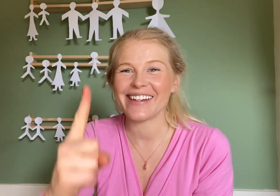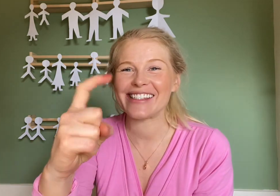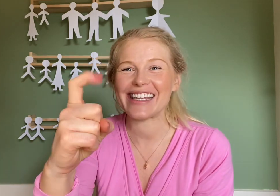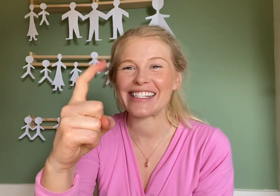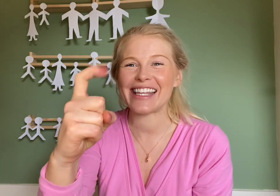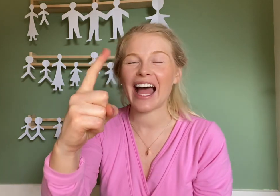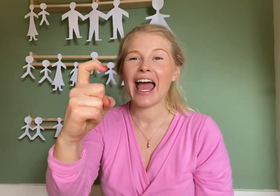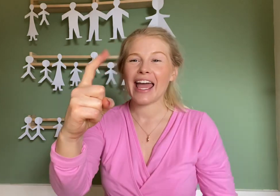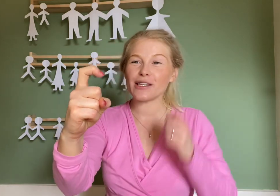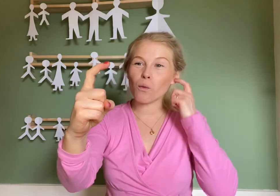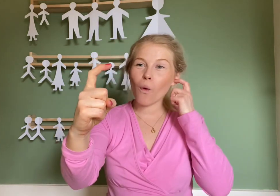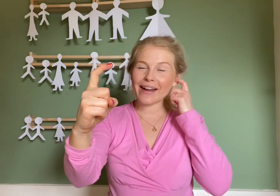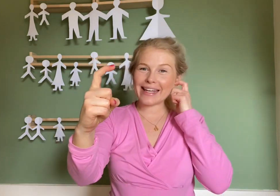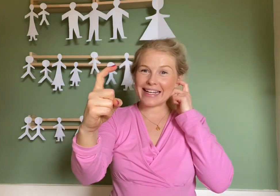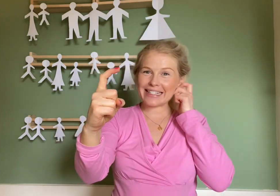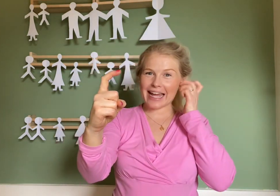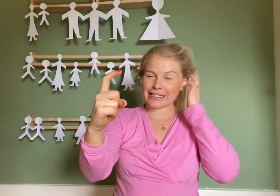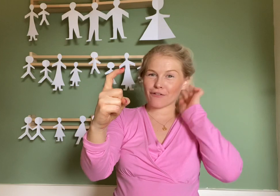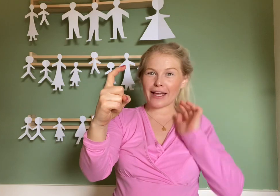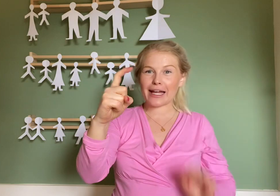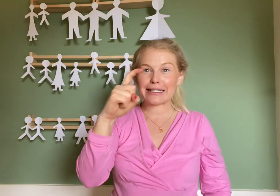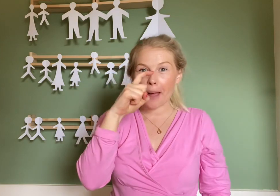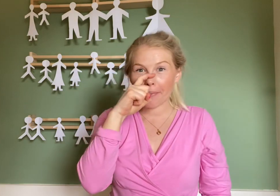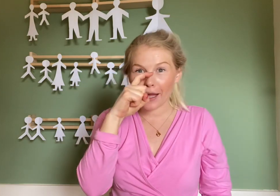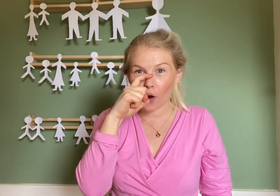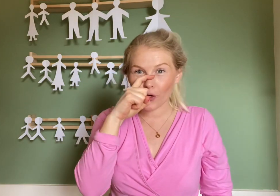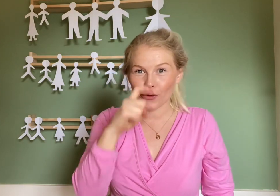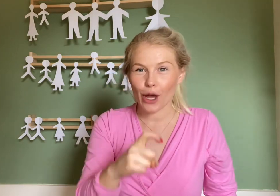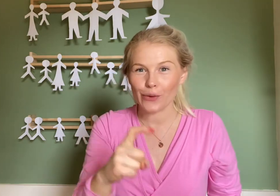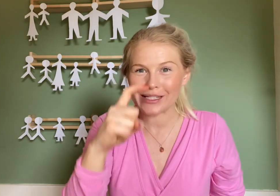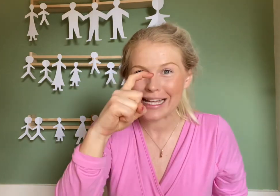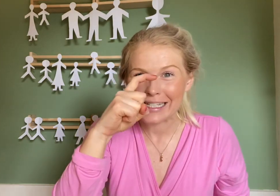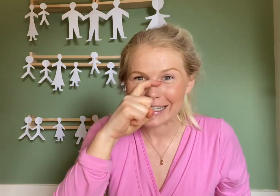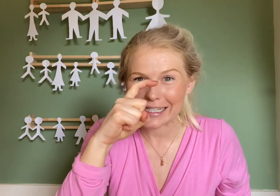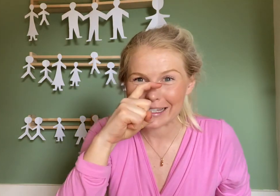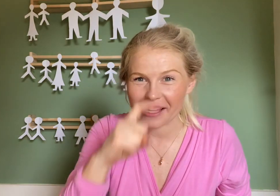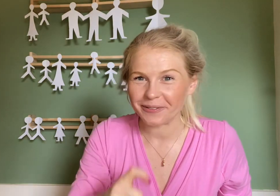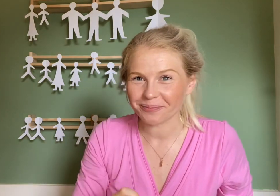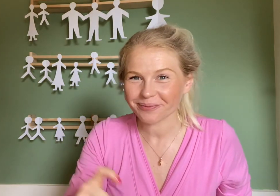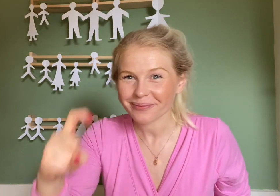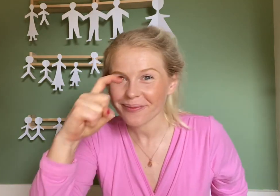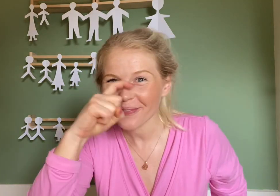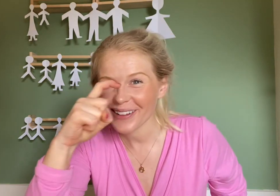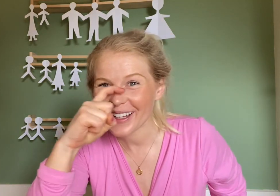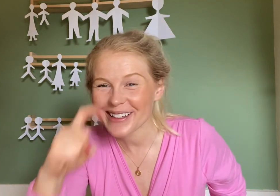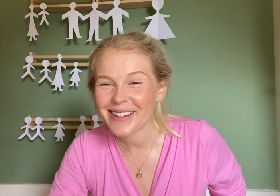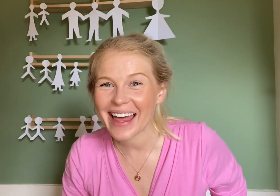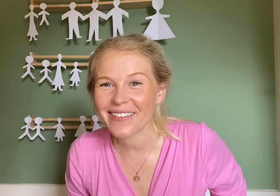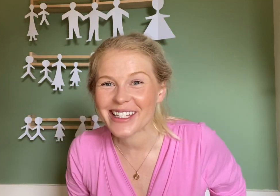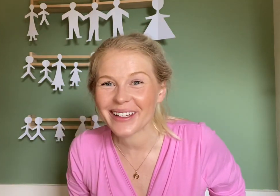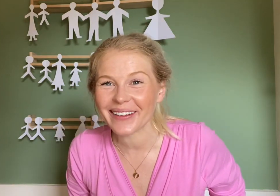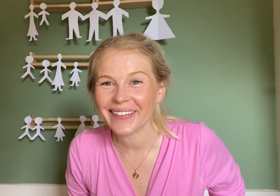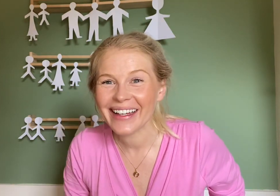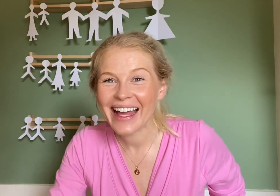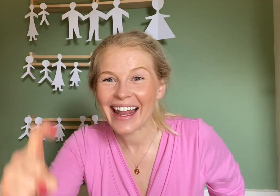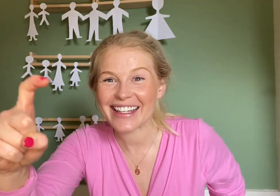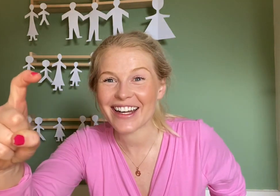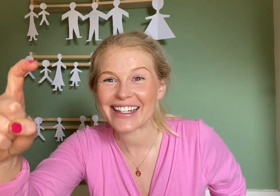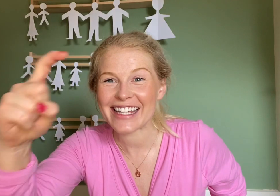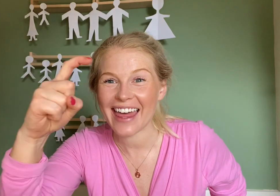sister is one index finger tapping on your nose. Sister. Can you do that too? Let's try it together.